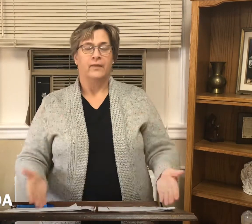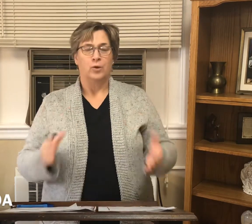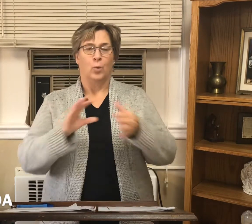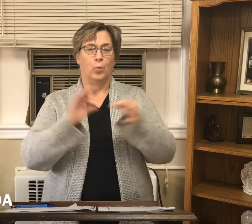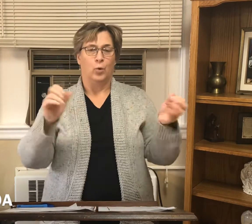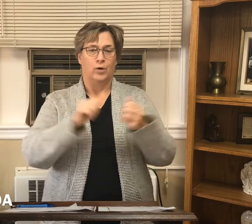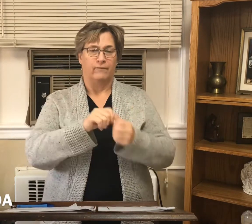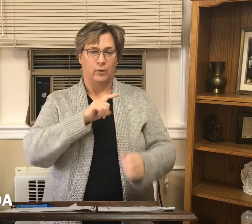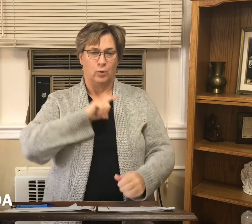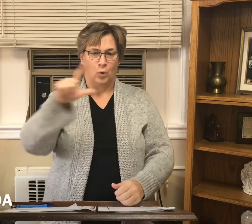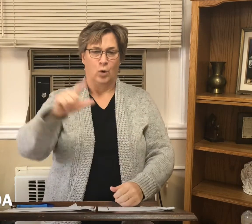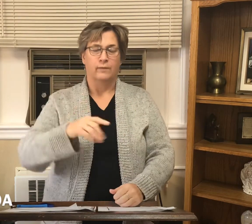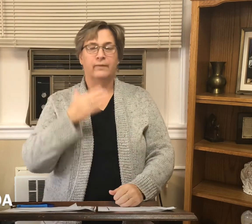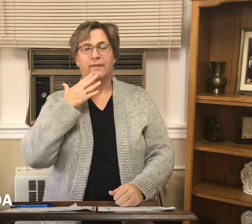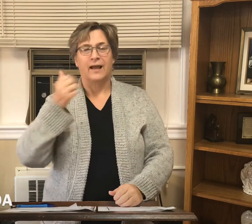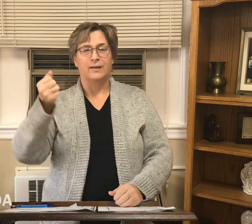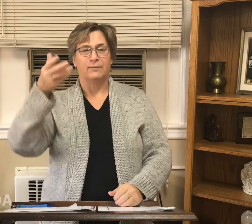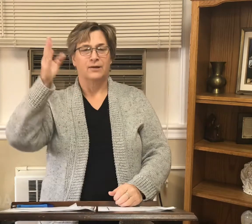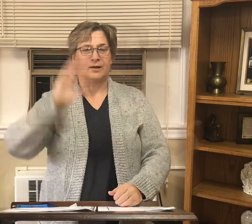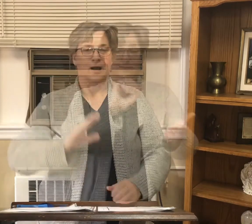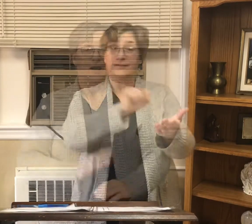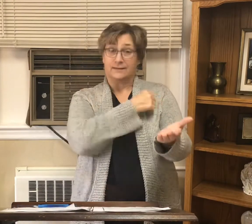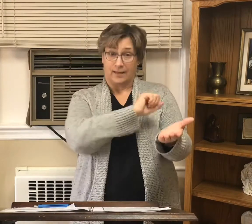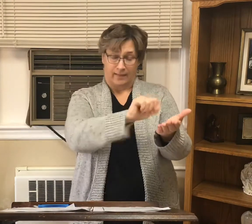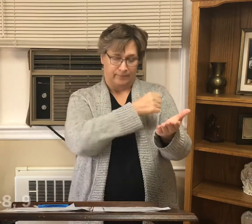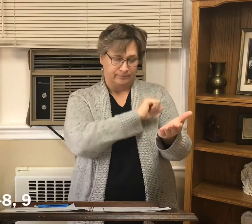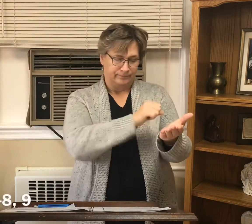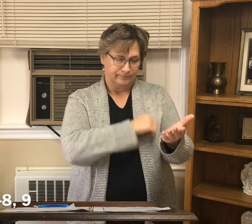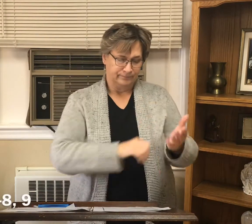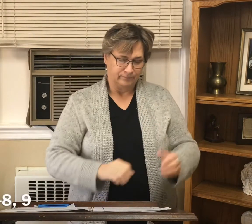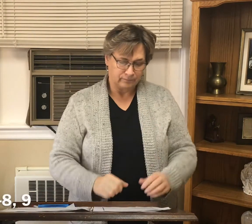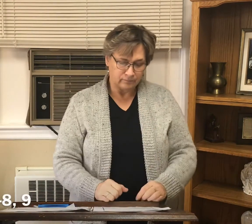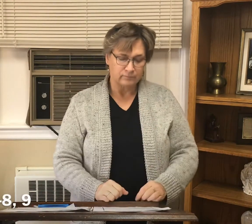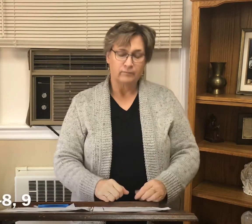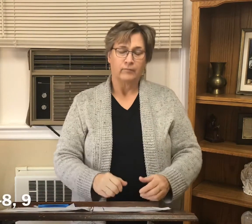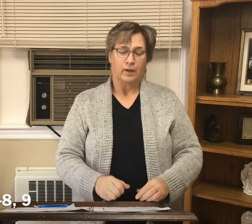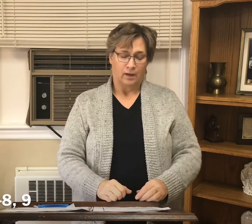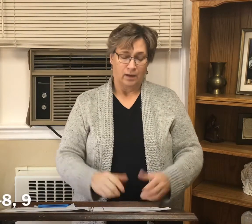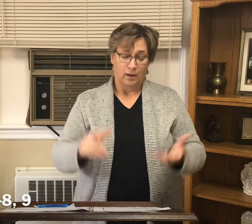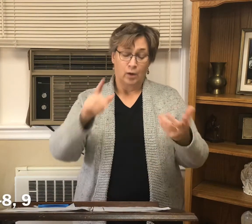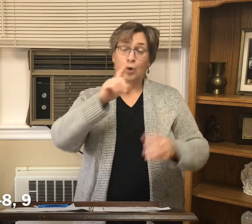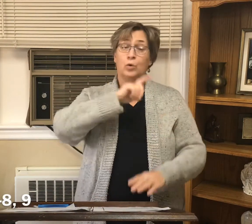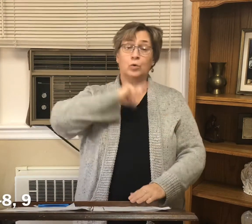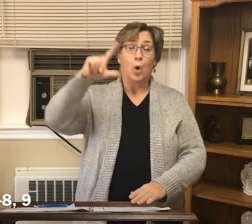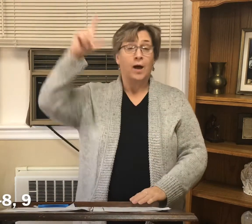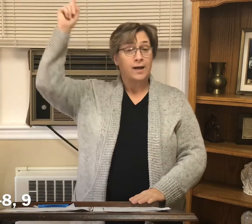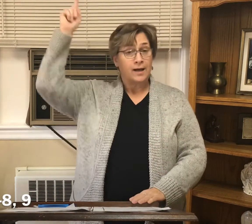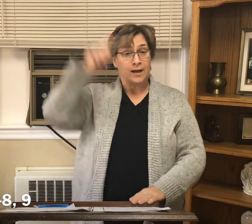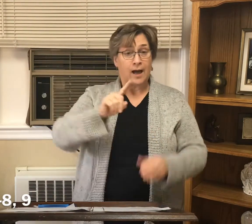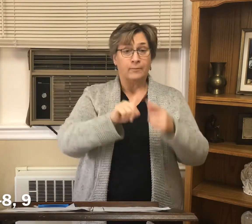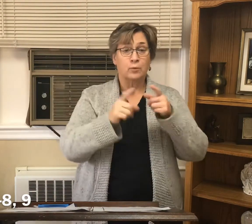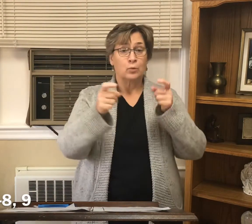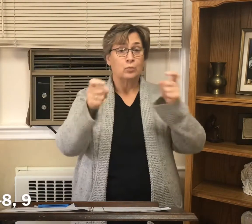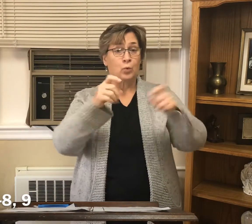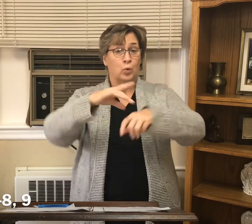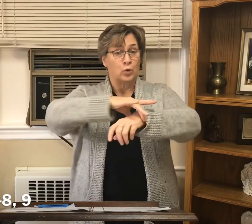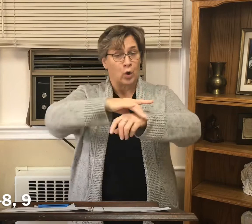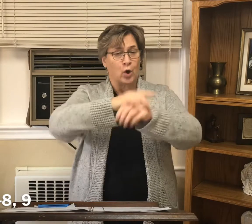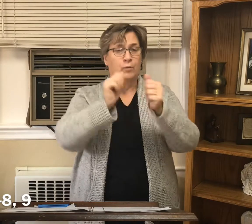the word of the Lord thanks be to God the Lord comes to rule the earth